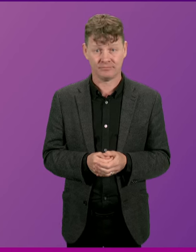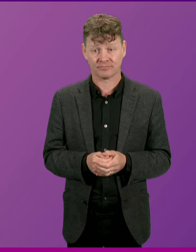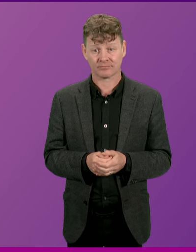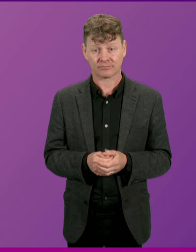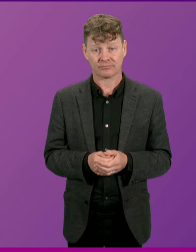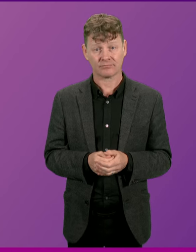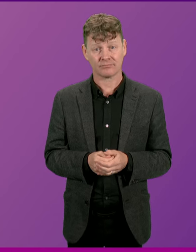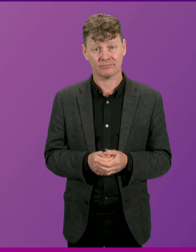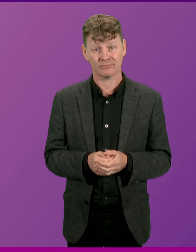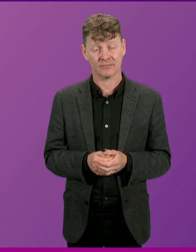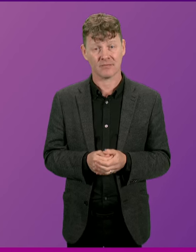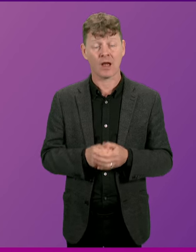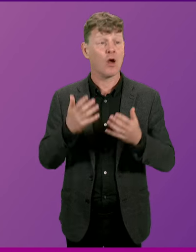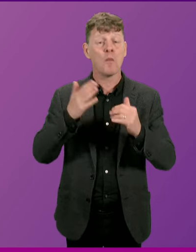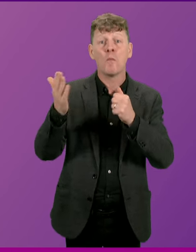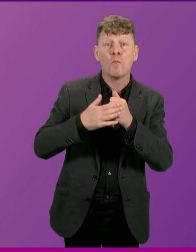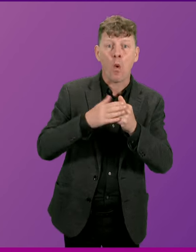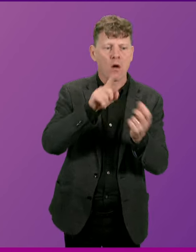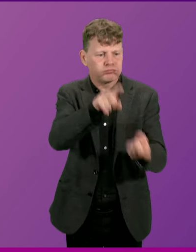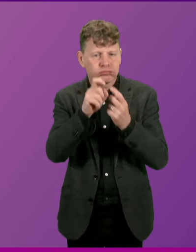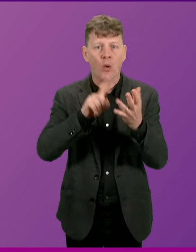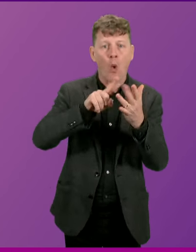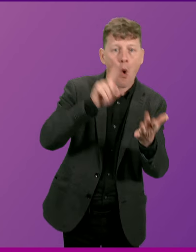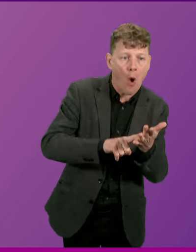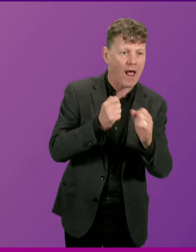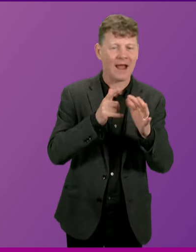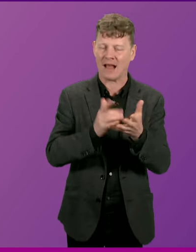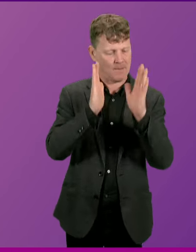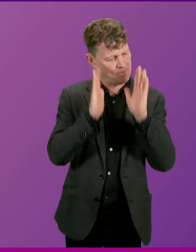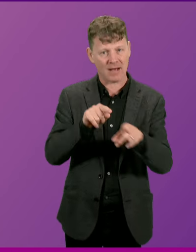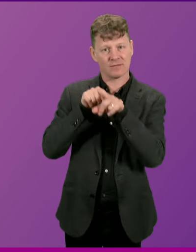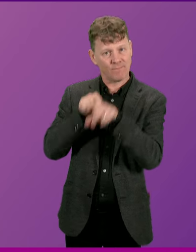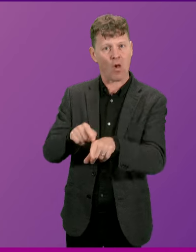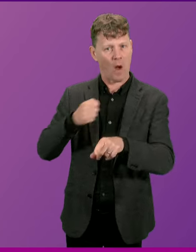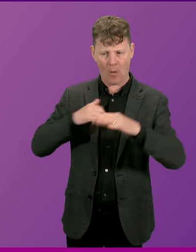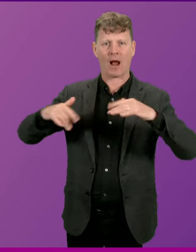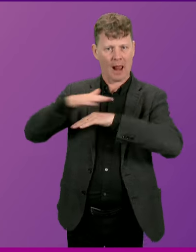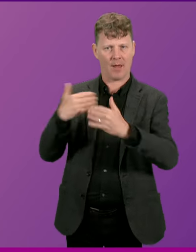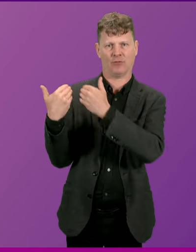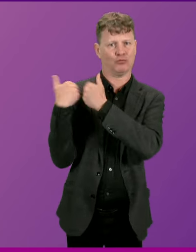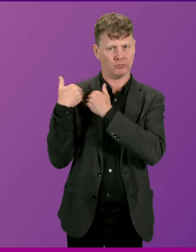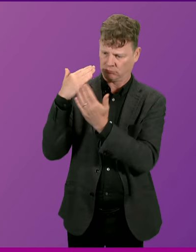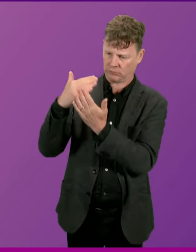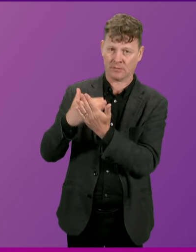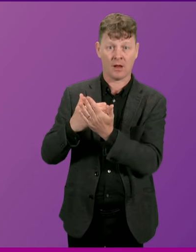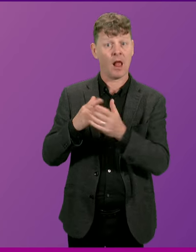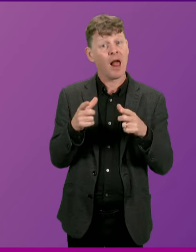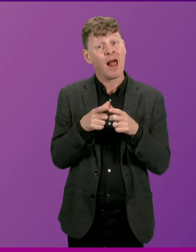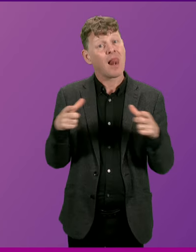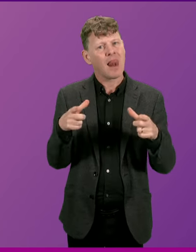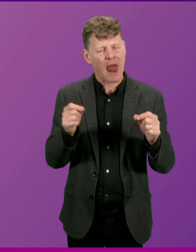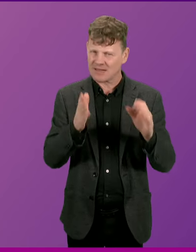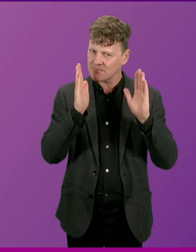Any further extraction must be consistent with our climate obligations, and we must approach licensing on a